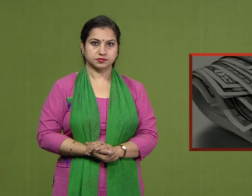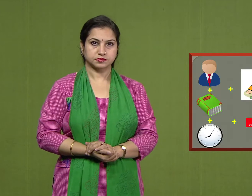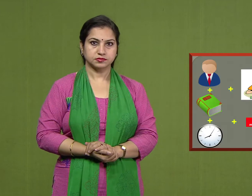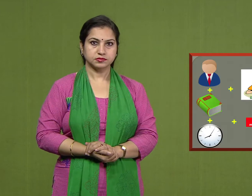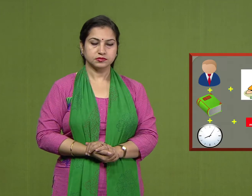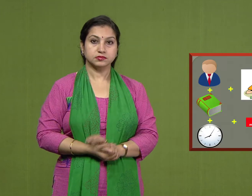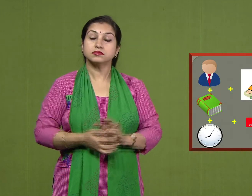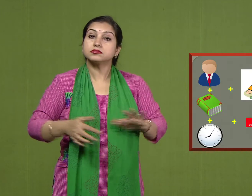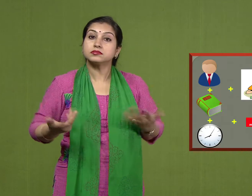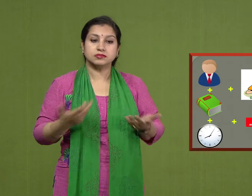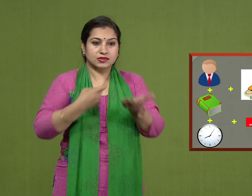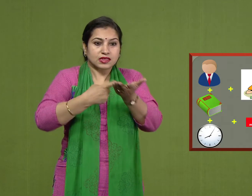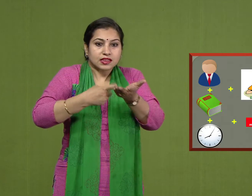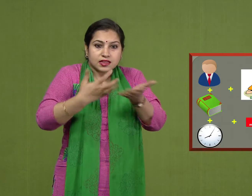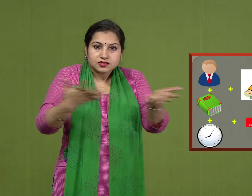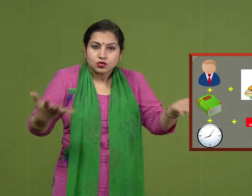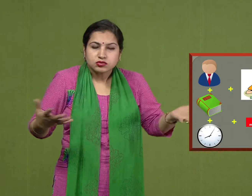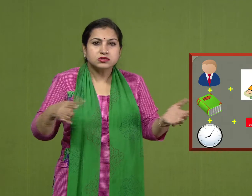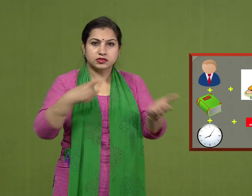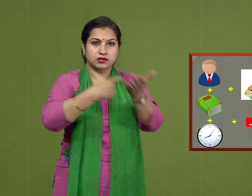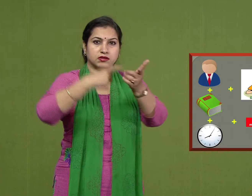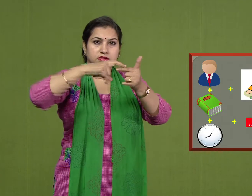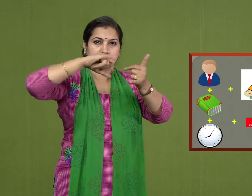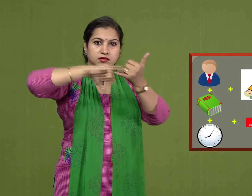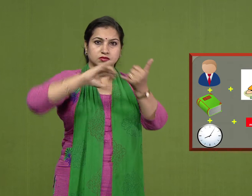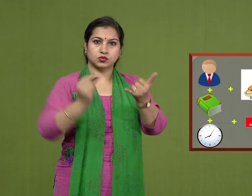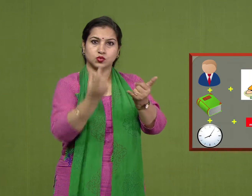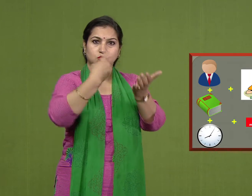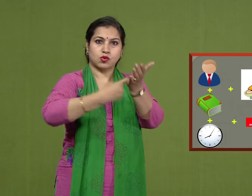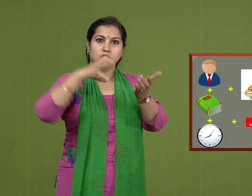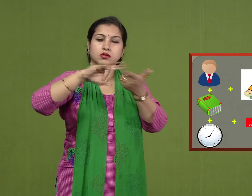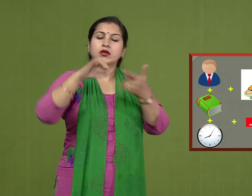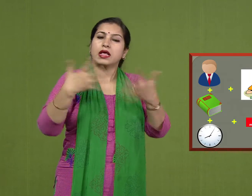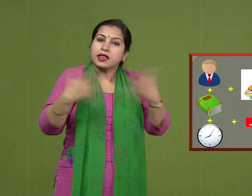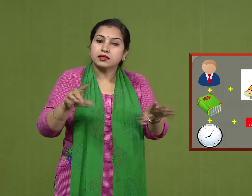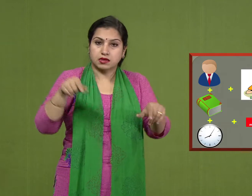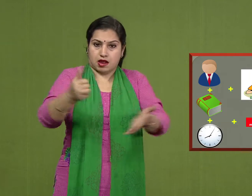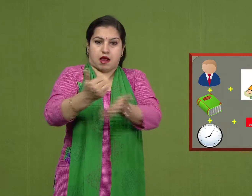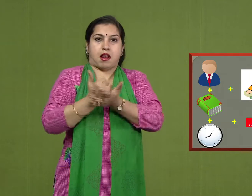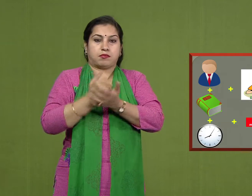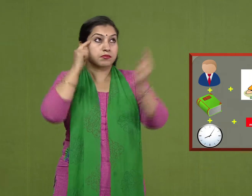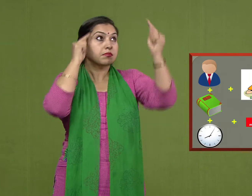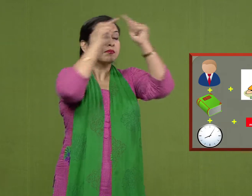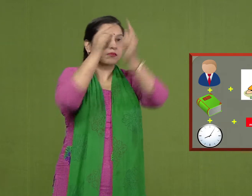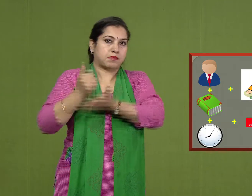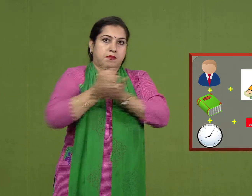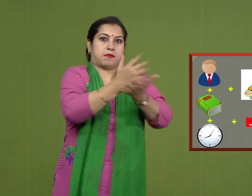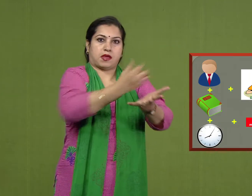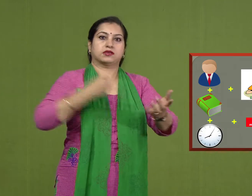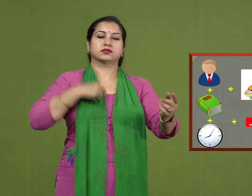So, a resource is anything which helps us to achieve our goals. It's a, you know, it's a link